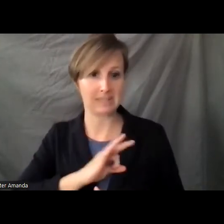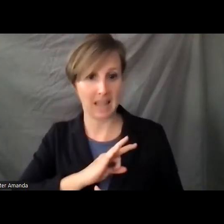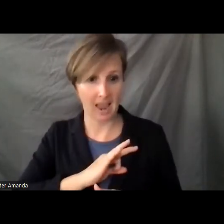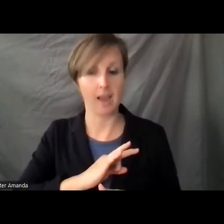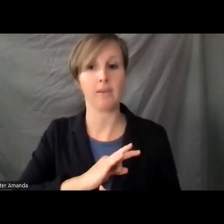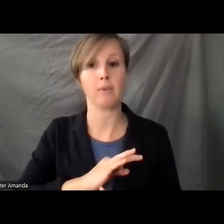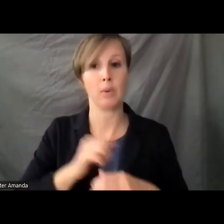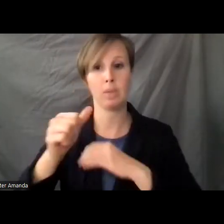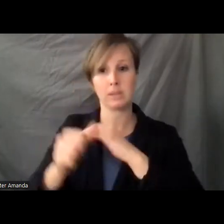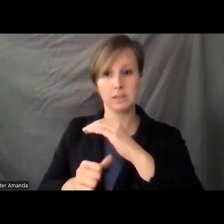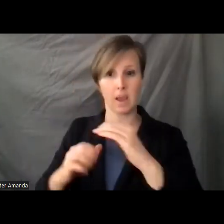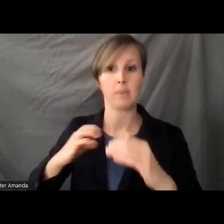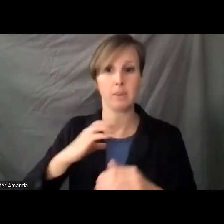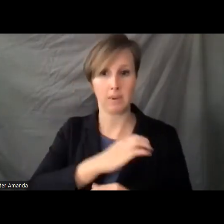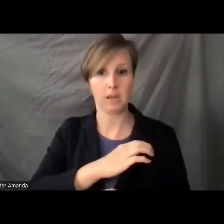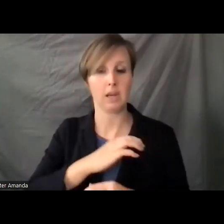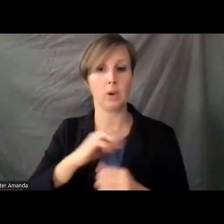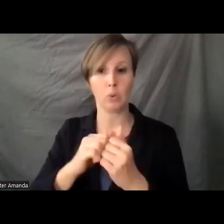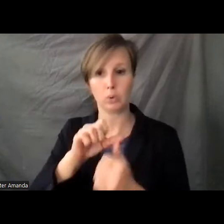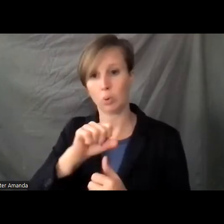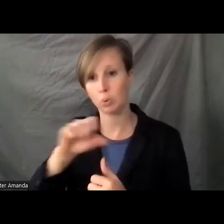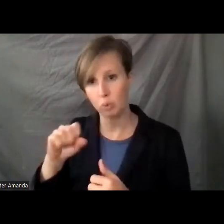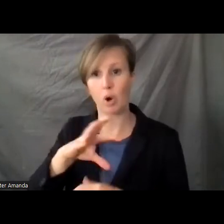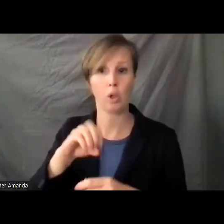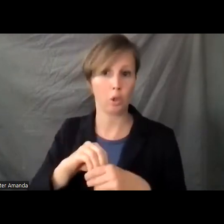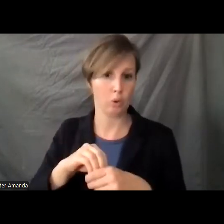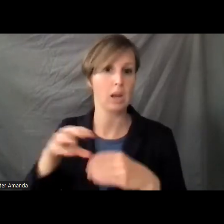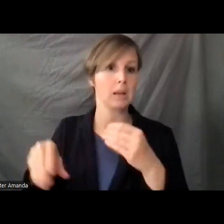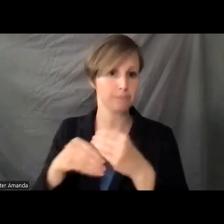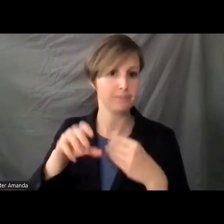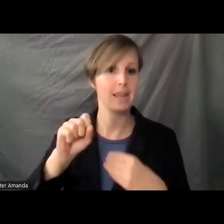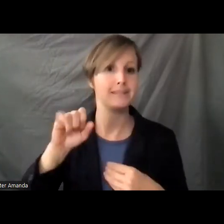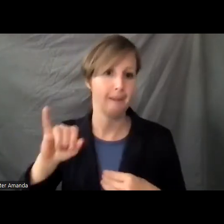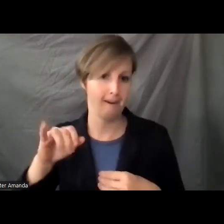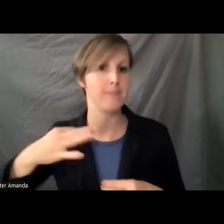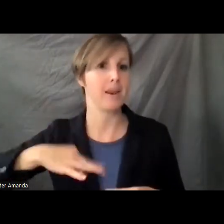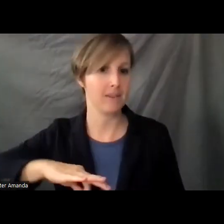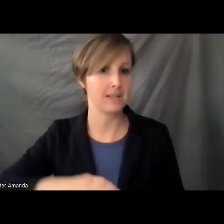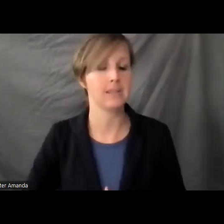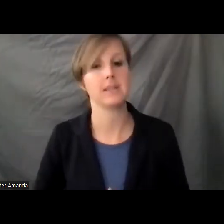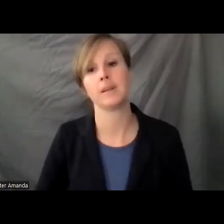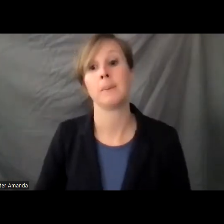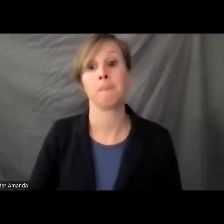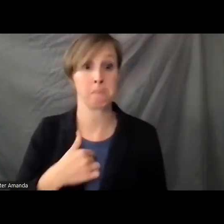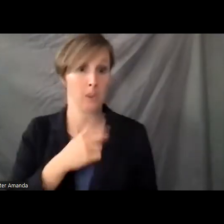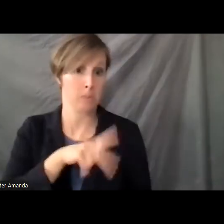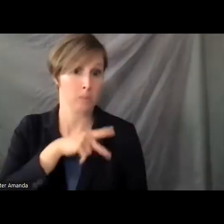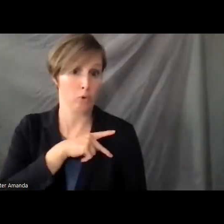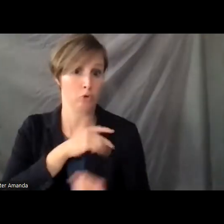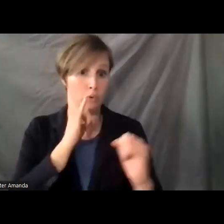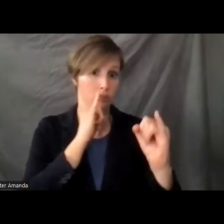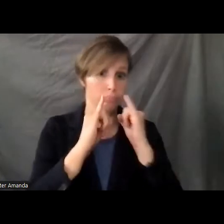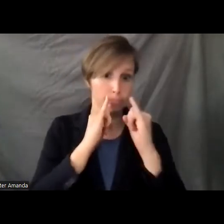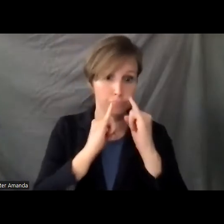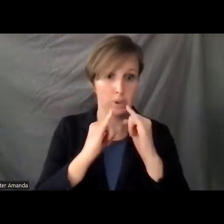and Means Subcommittee on Social Security that also included Supplemental Security Income Benefits. I have personally interviewed, both